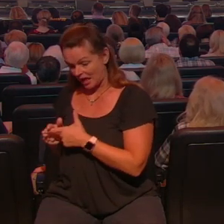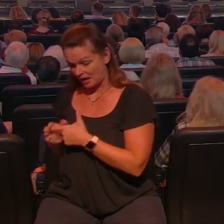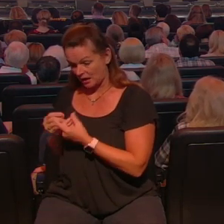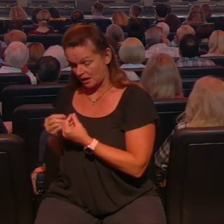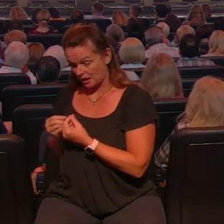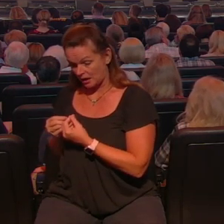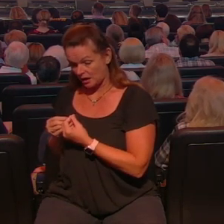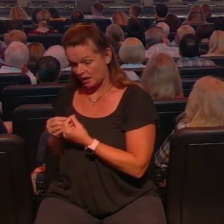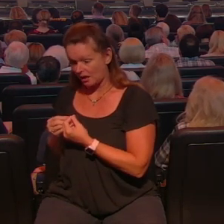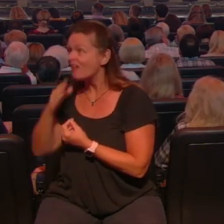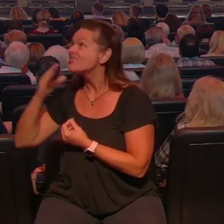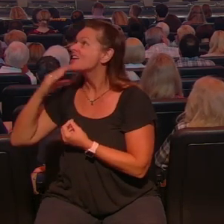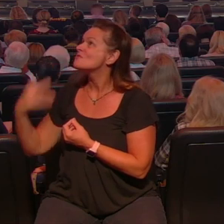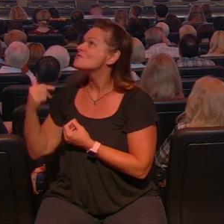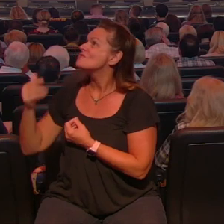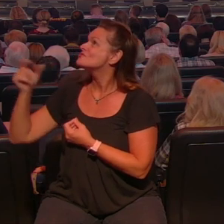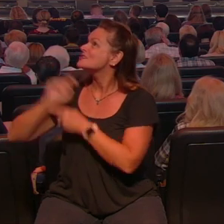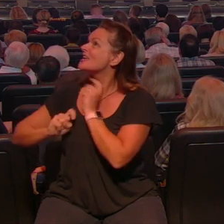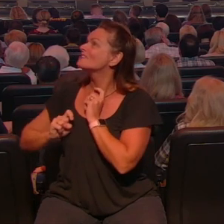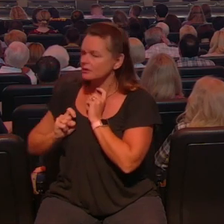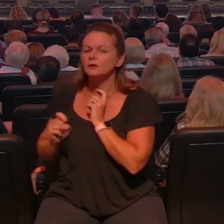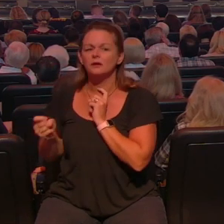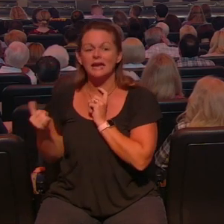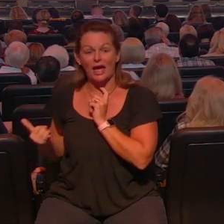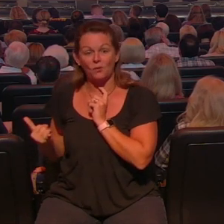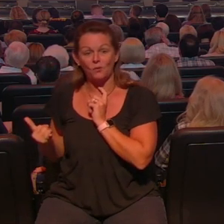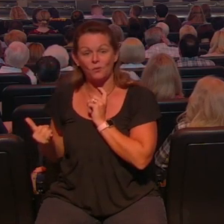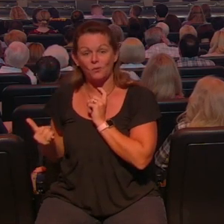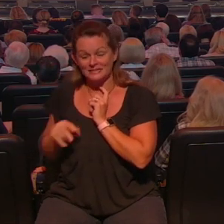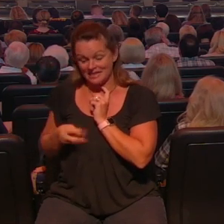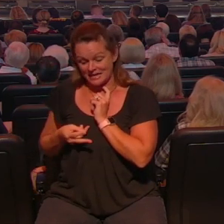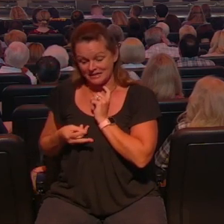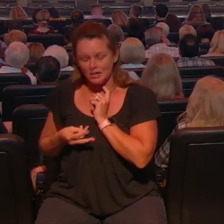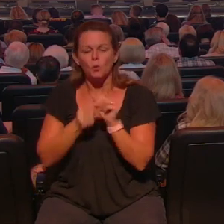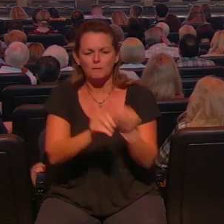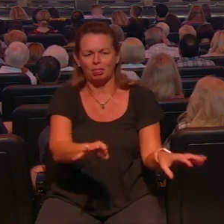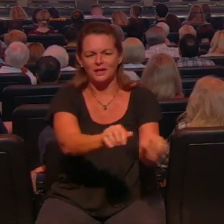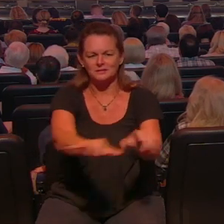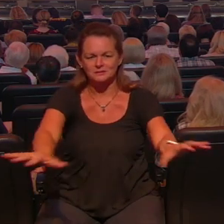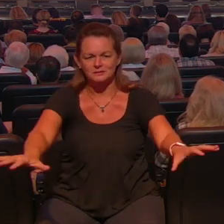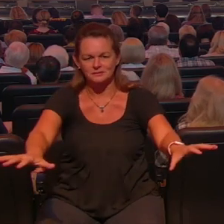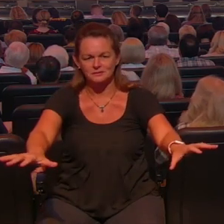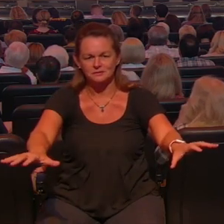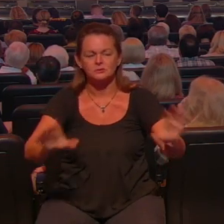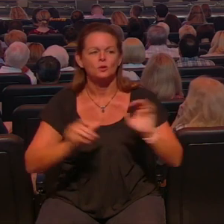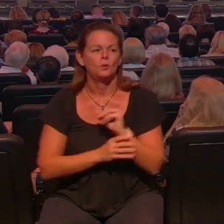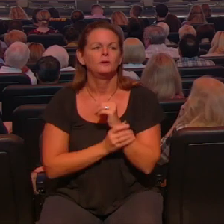blesses us so we can bless others he blesses us because he loves us and so we can be a blessing but think about if you're only generous